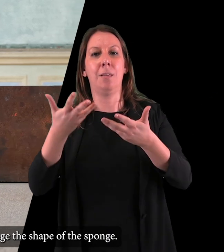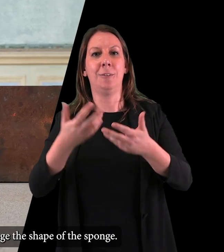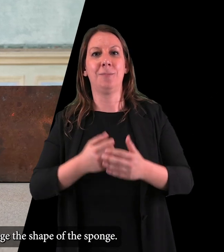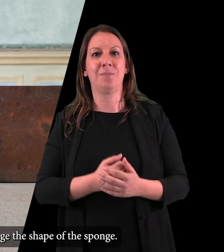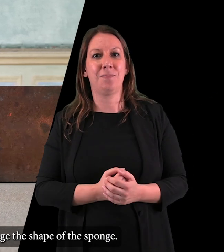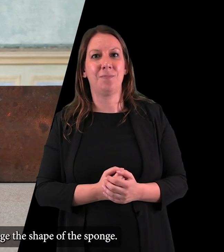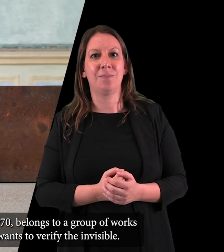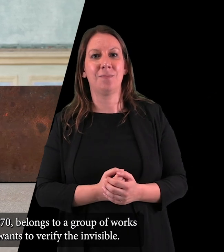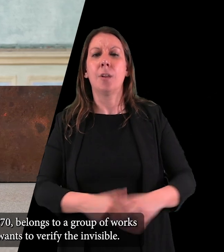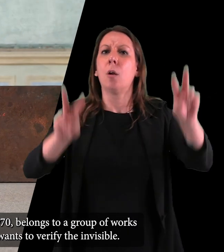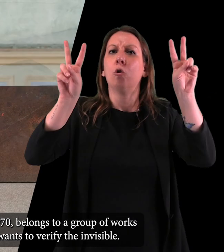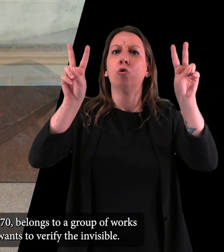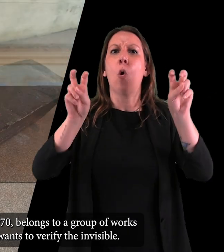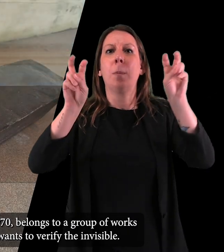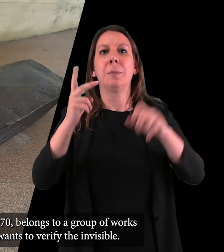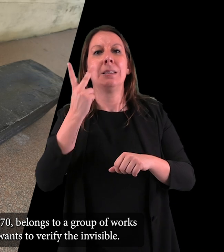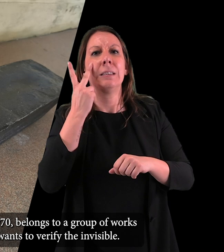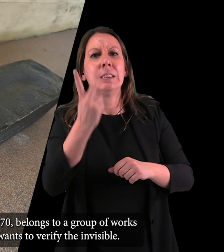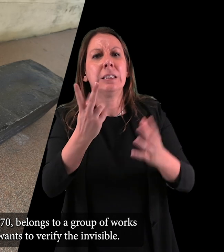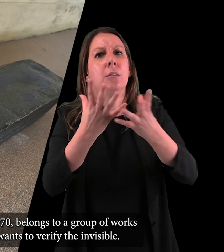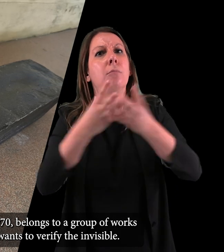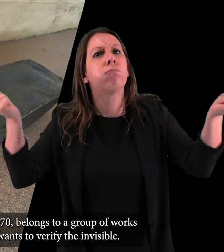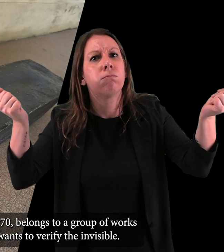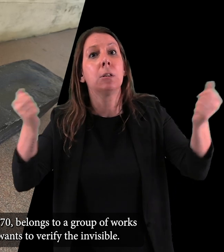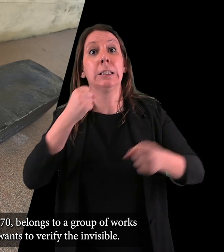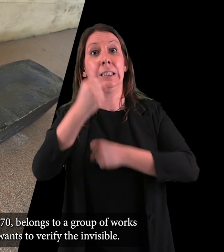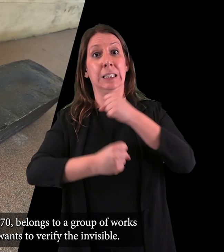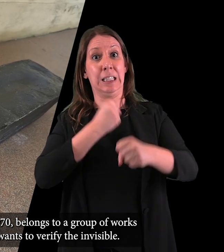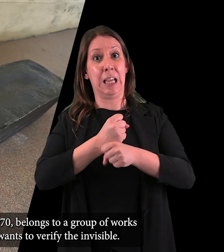which, in turn, change the shape of the sponge